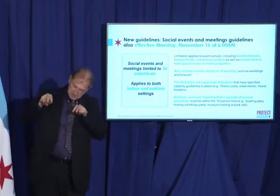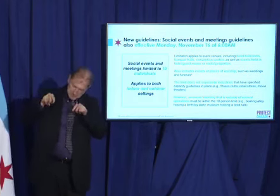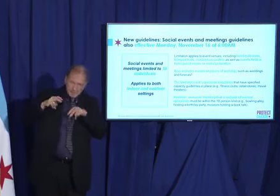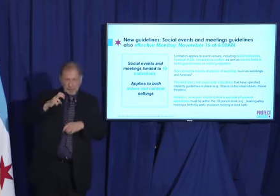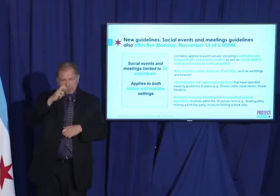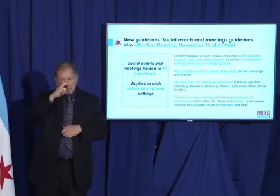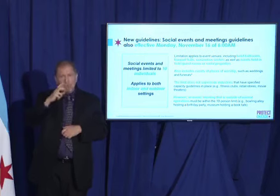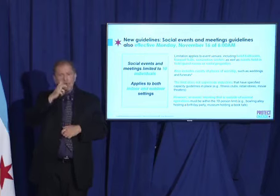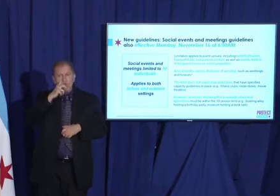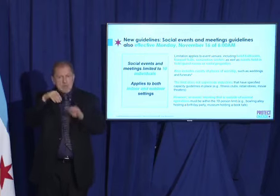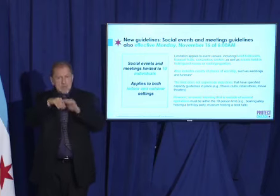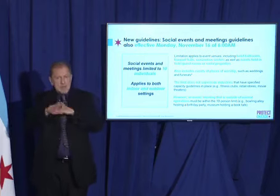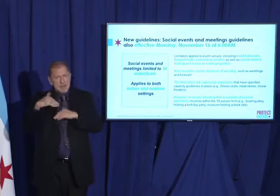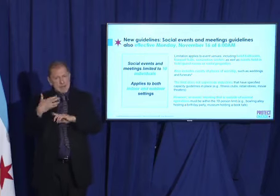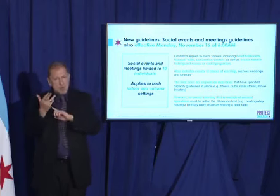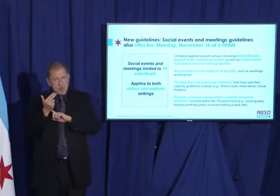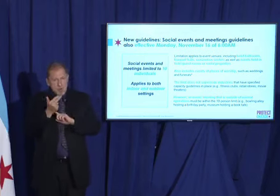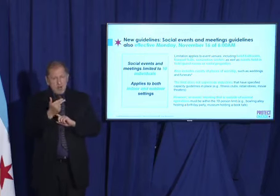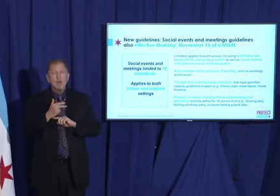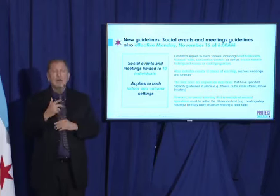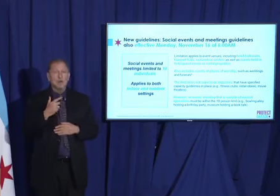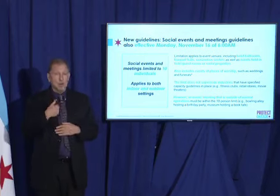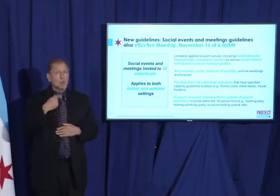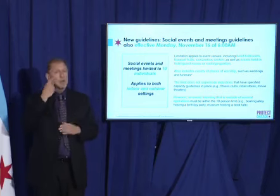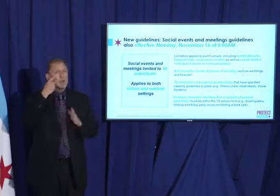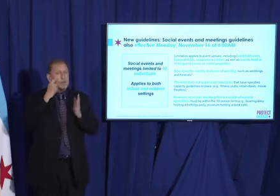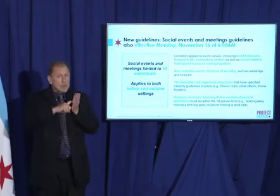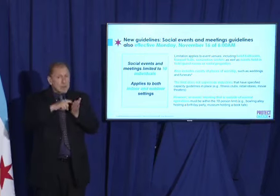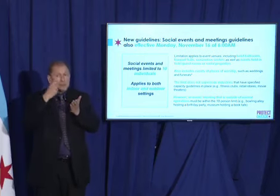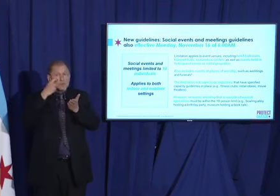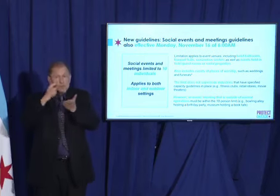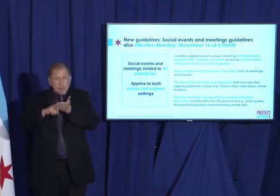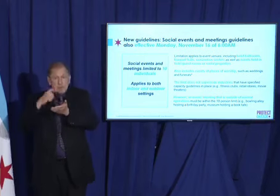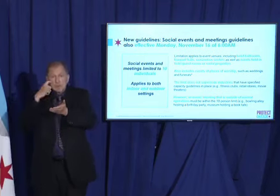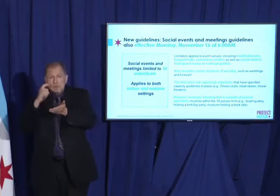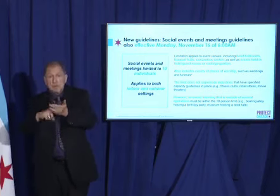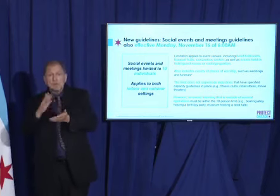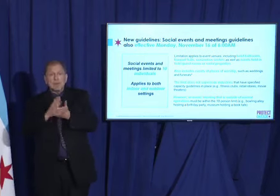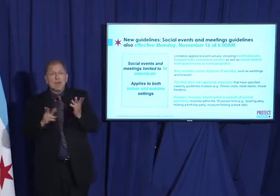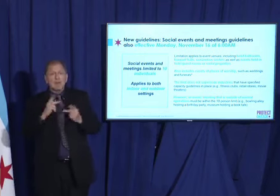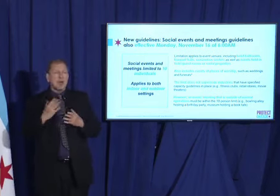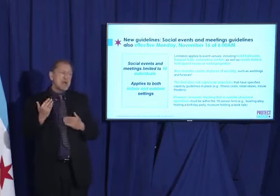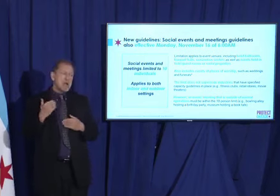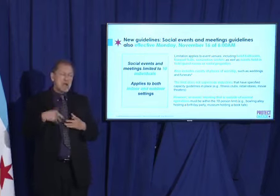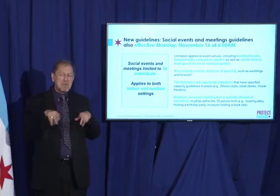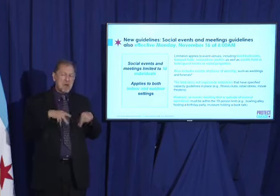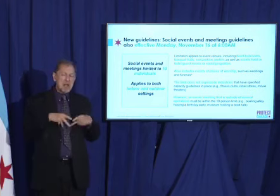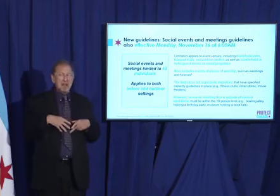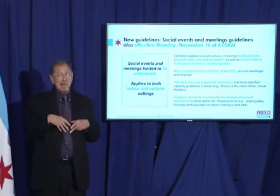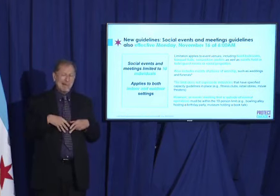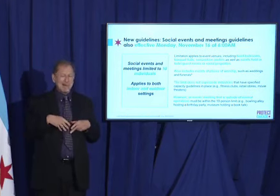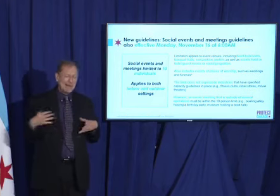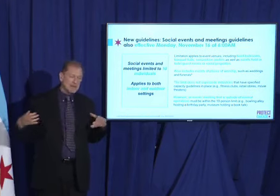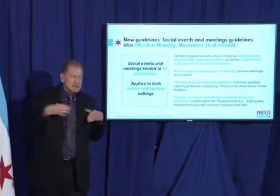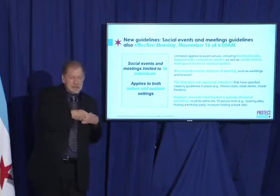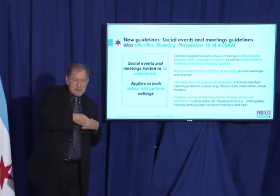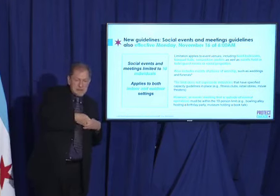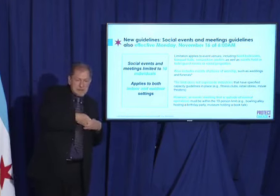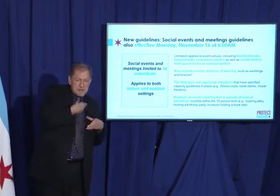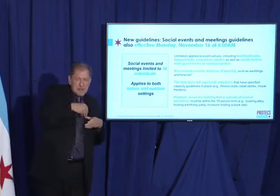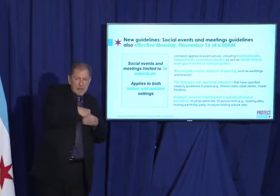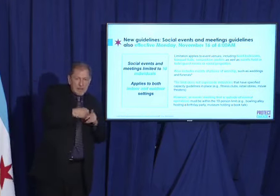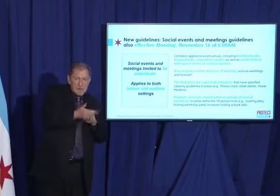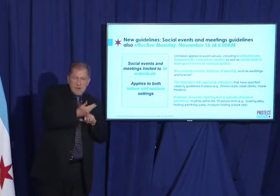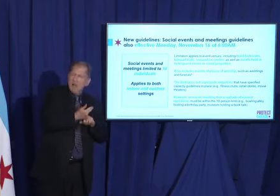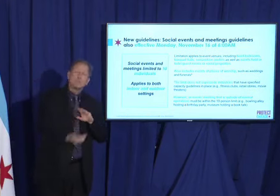because we've seen an uptick in challenges and problems at downtown hotels. And that can't be a thing